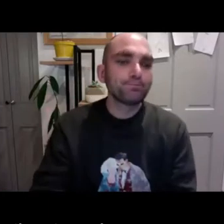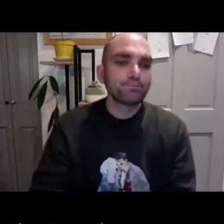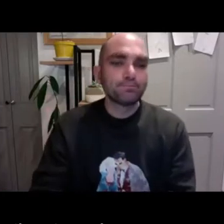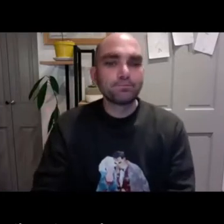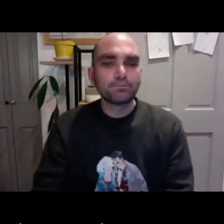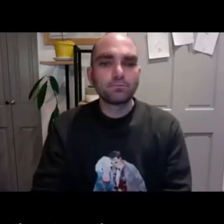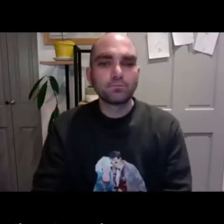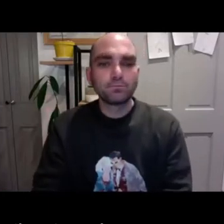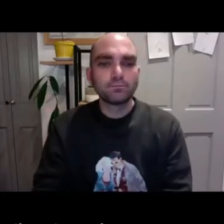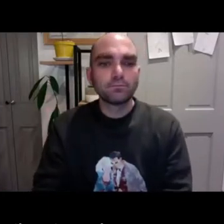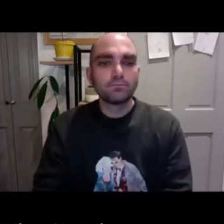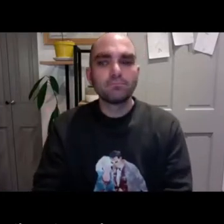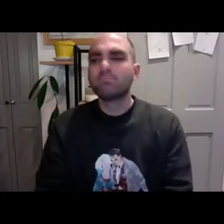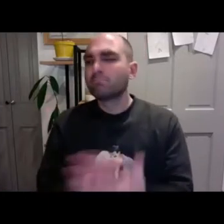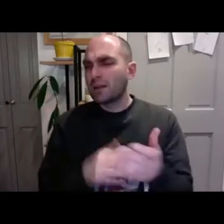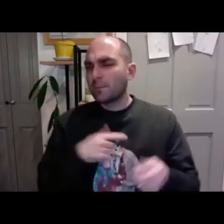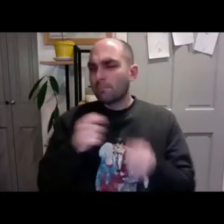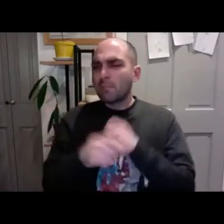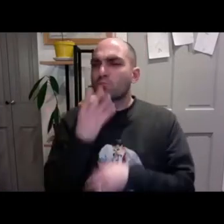the story. I could watch it from a visual perspective.